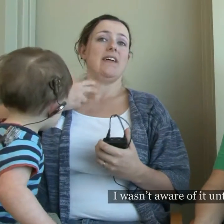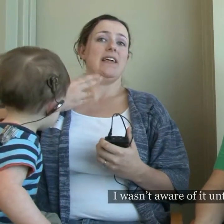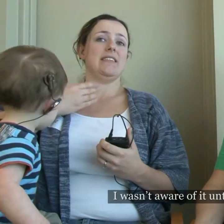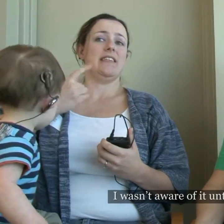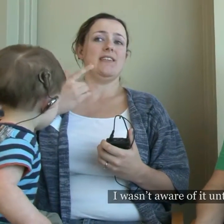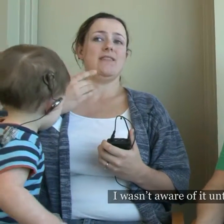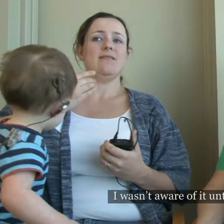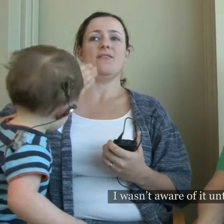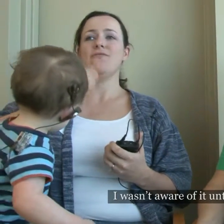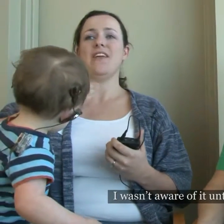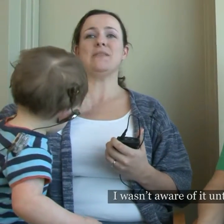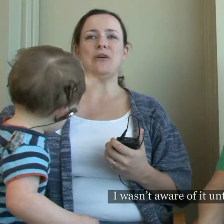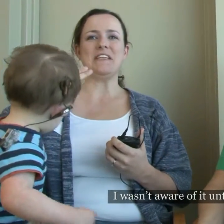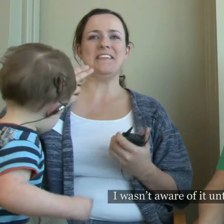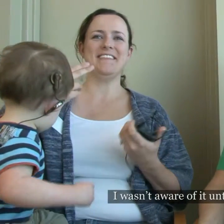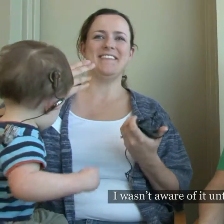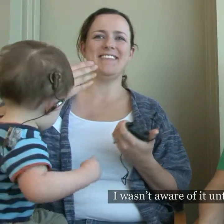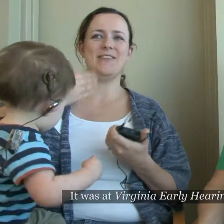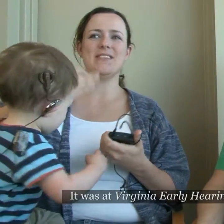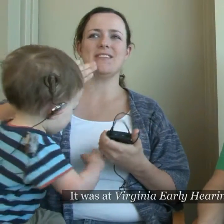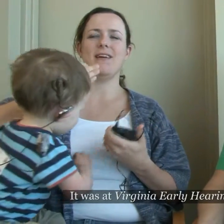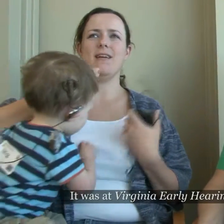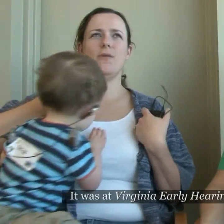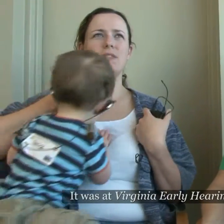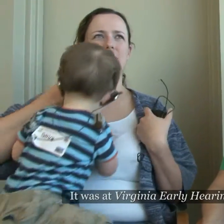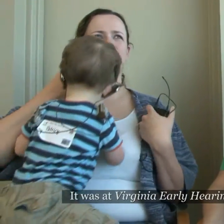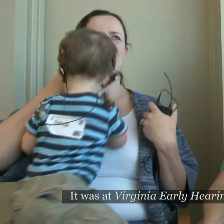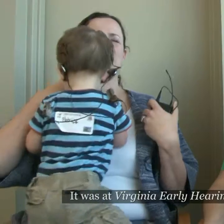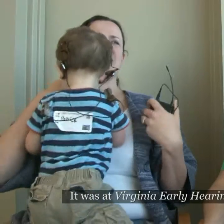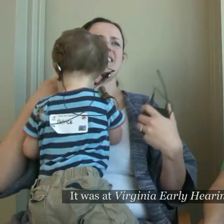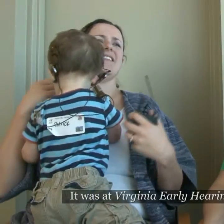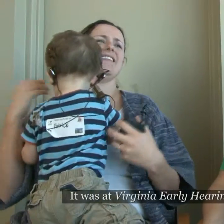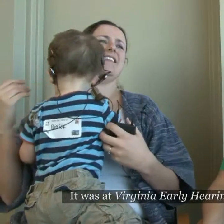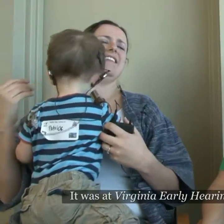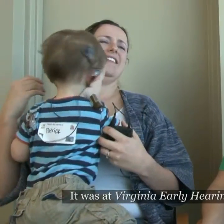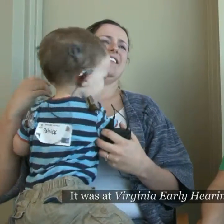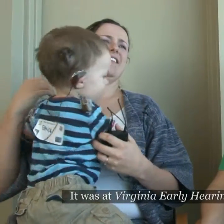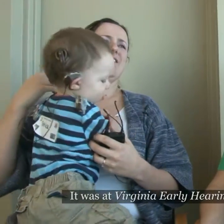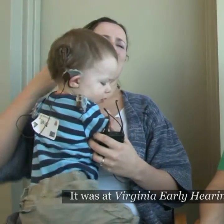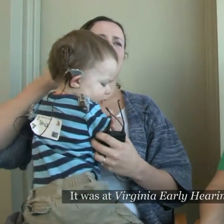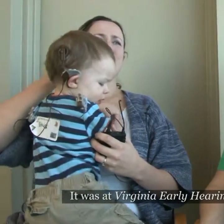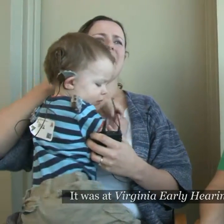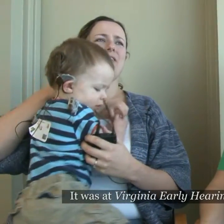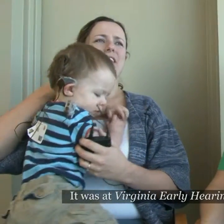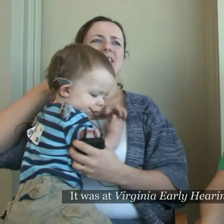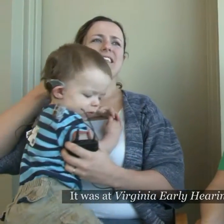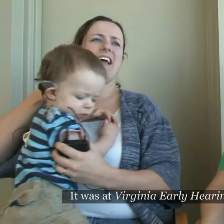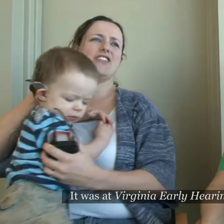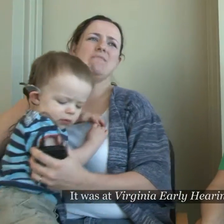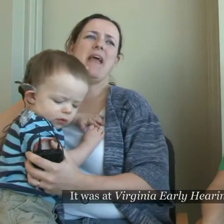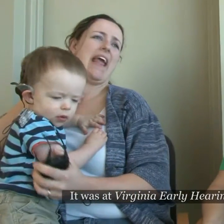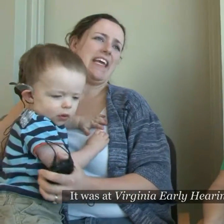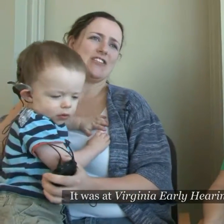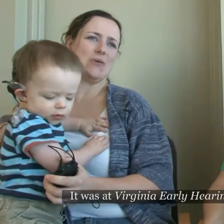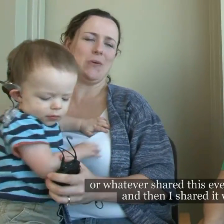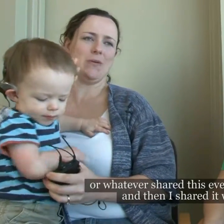of it until Facebook. I was at Virginia Early Hearing and Detection Page or